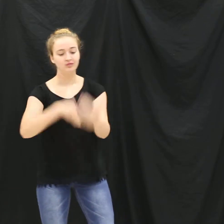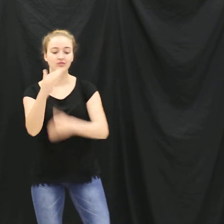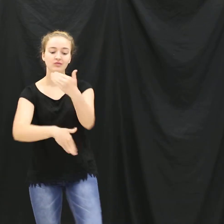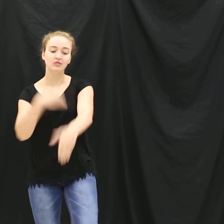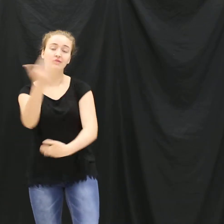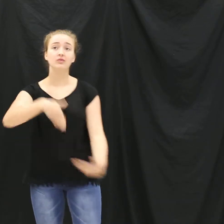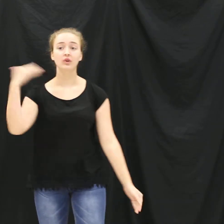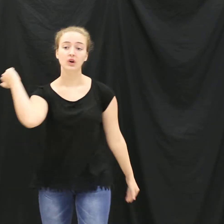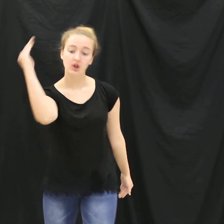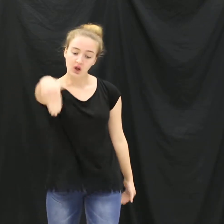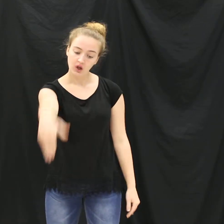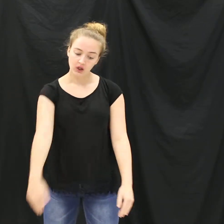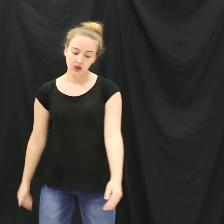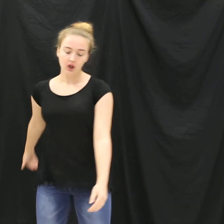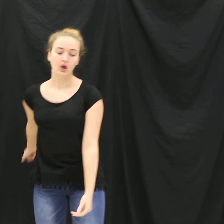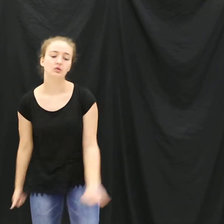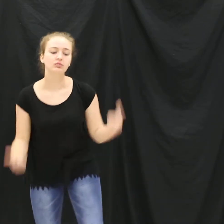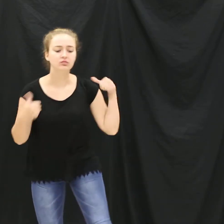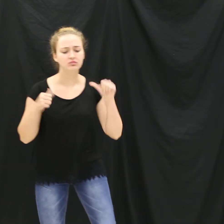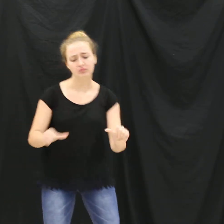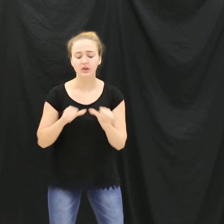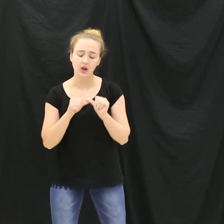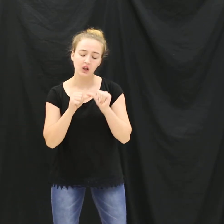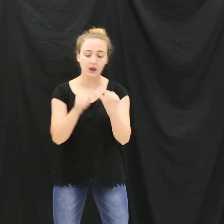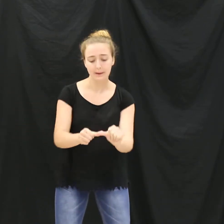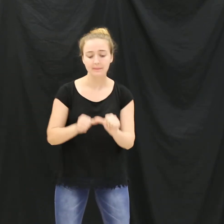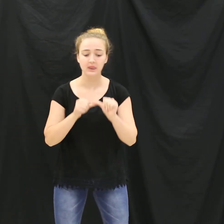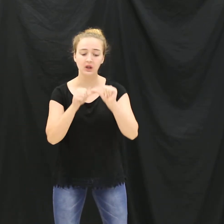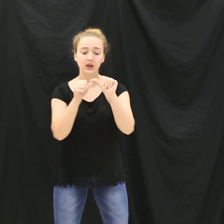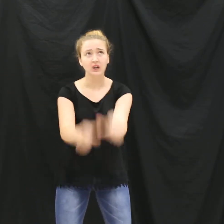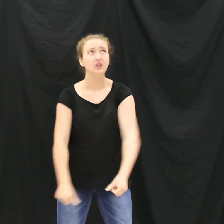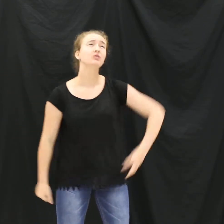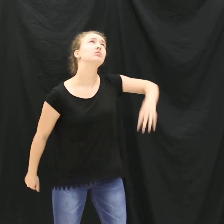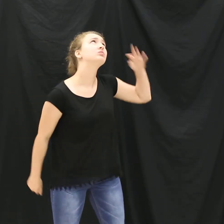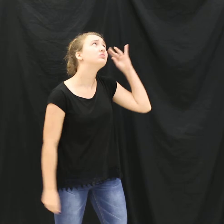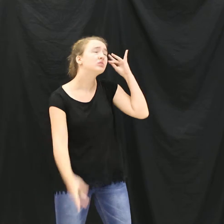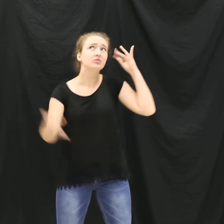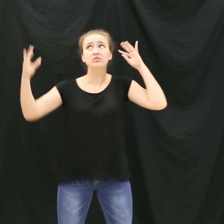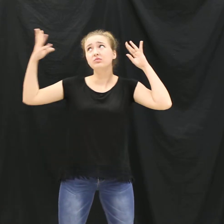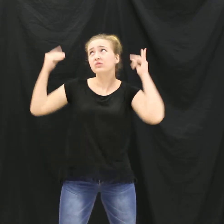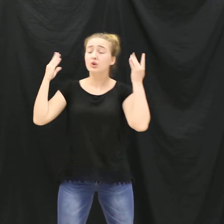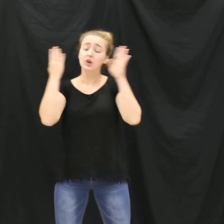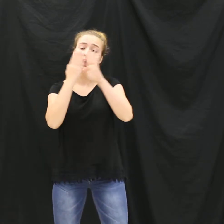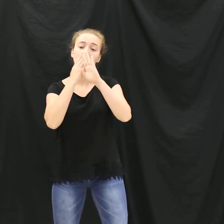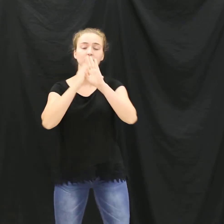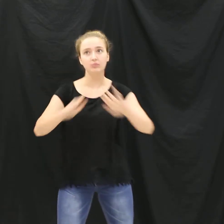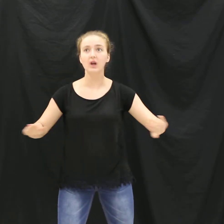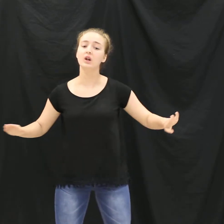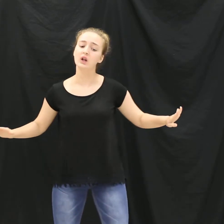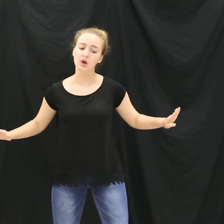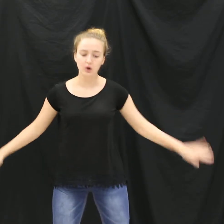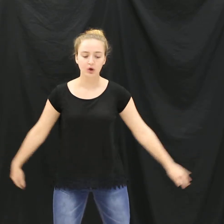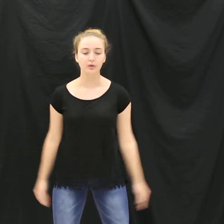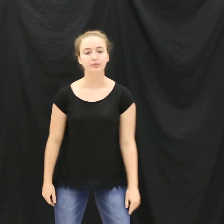that never will grow long Another day, another dawn Just tell Keisha and Teresa, I'll better than the world